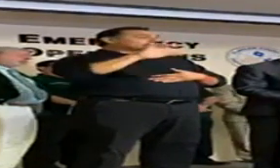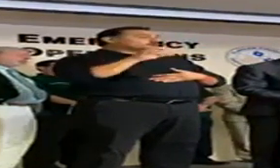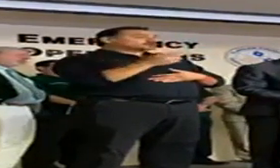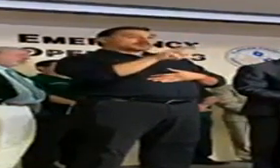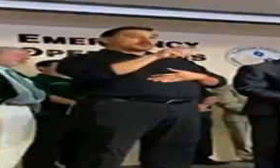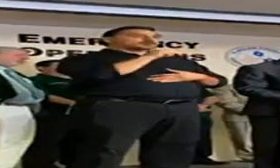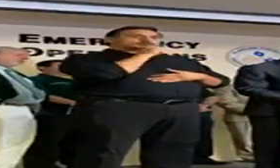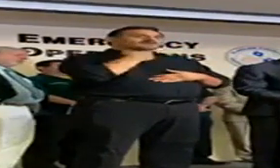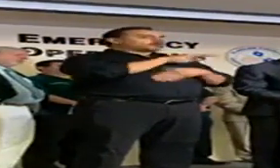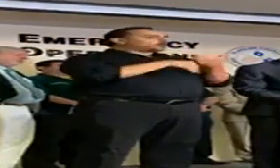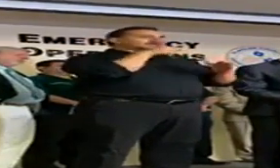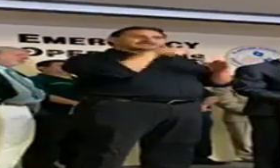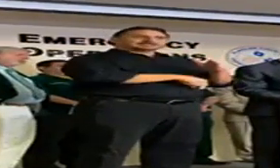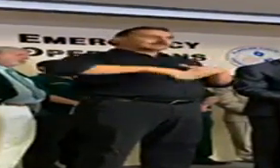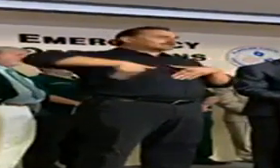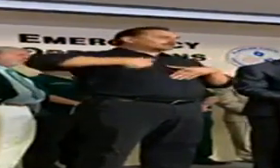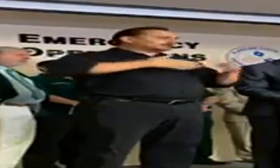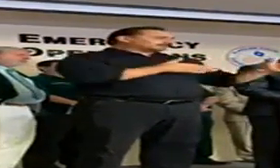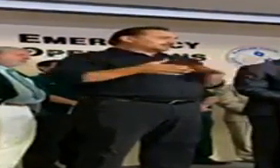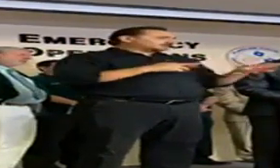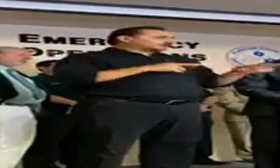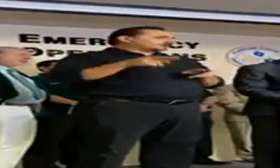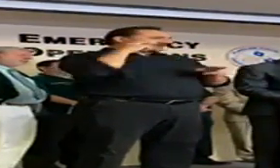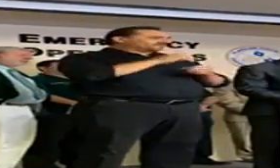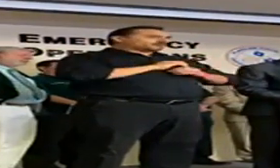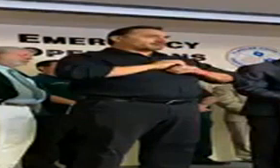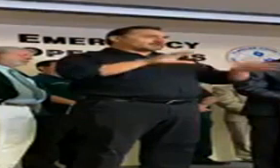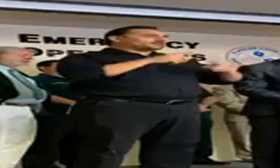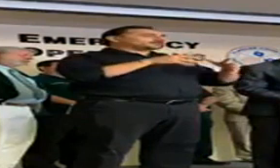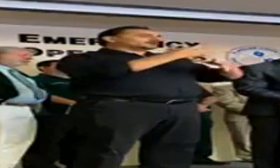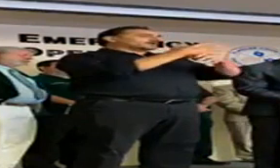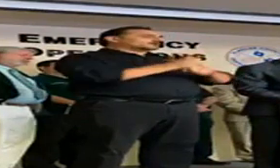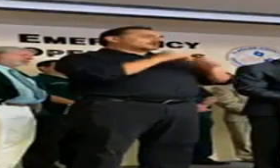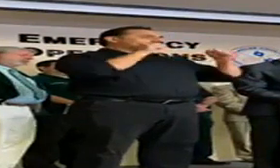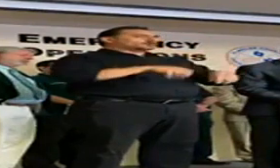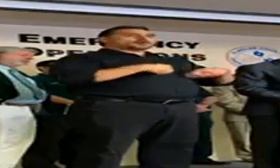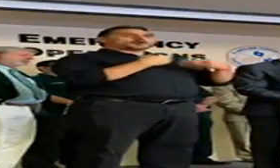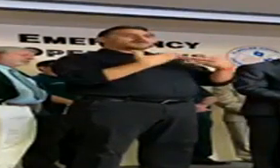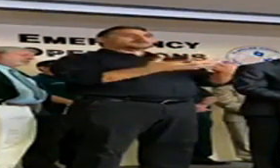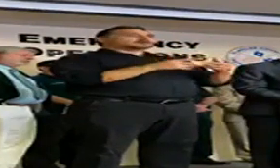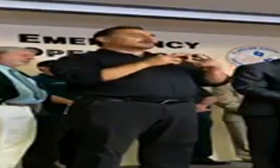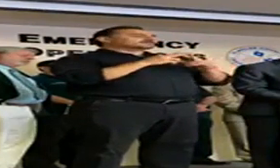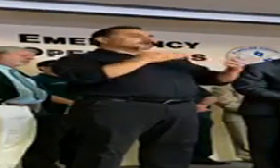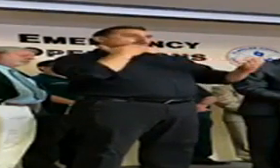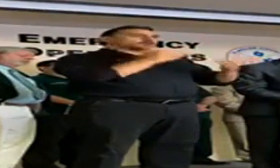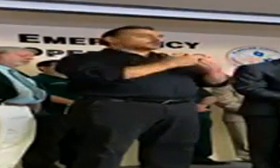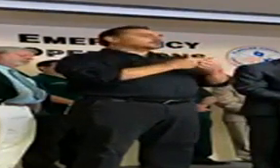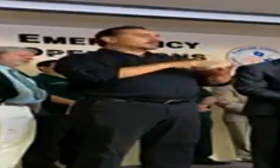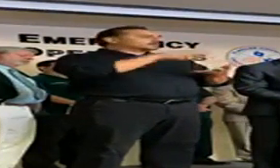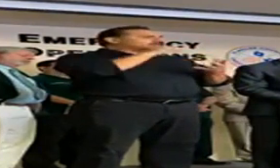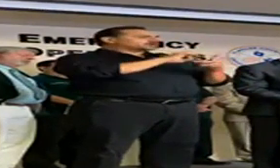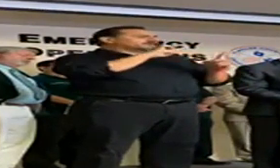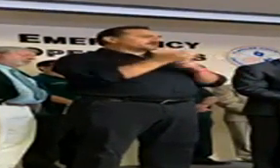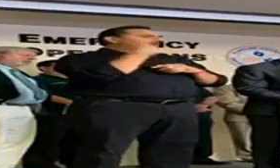We do not have all the details of this plan ready for release, but I'm confident we will be able to offer a robust e-learning environment